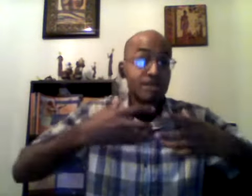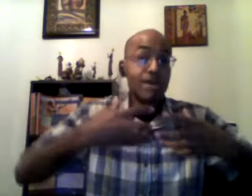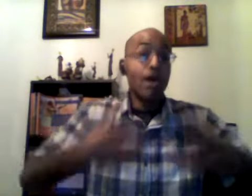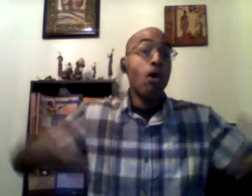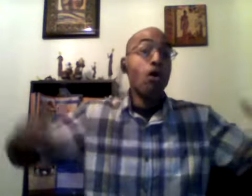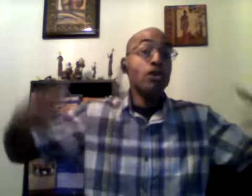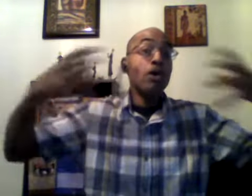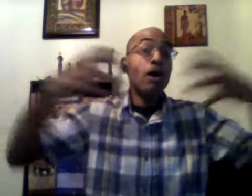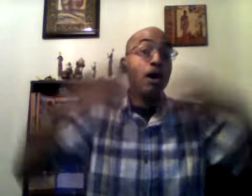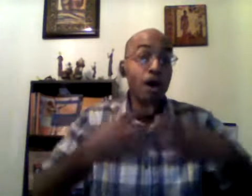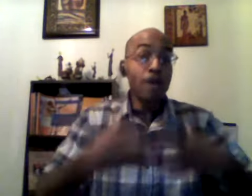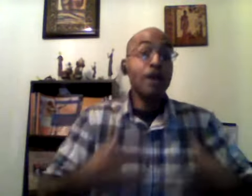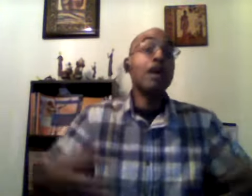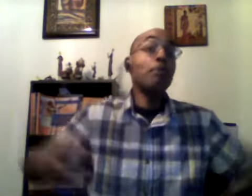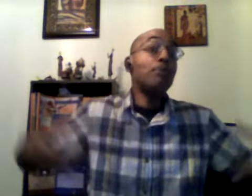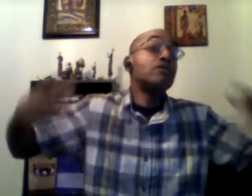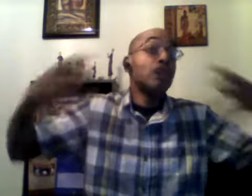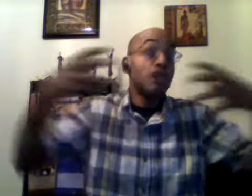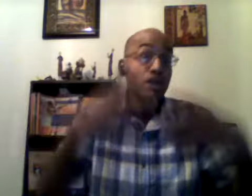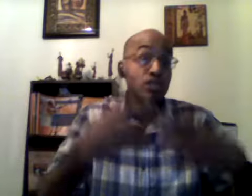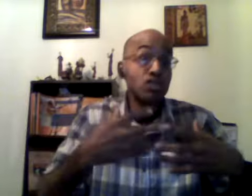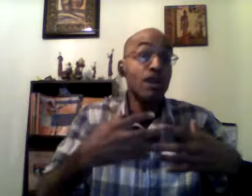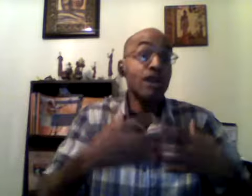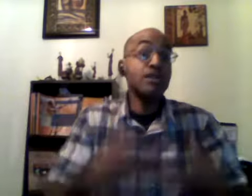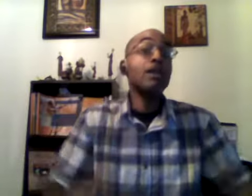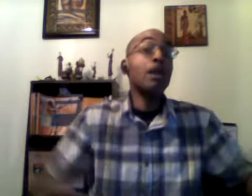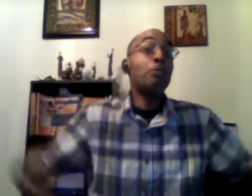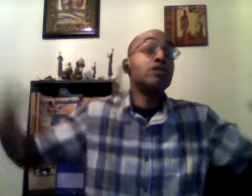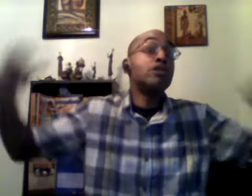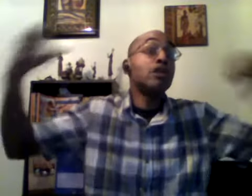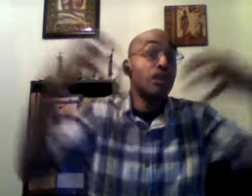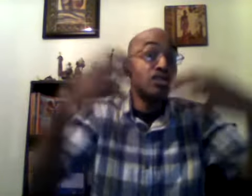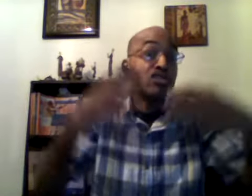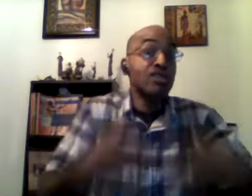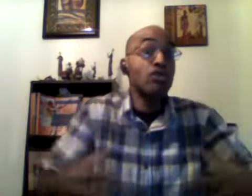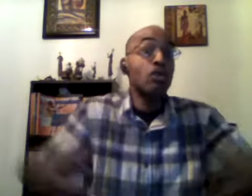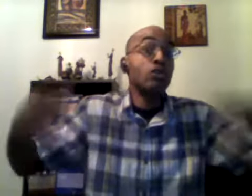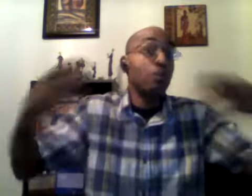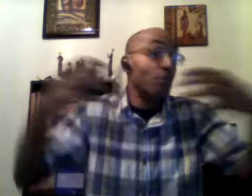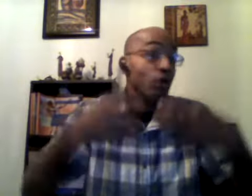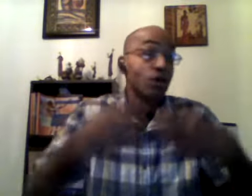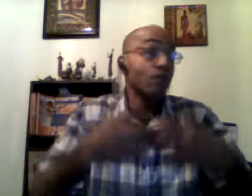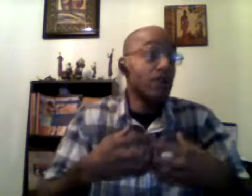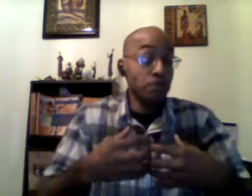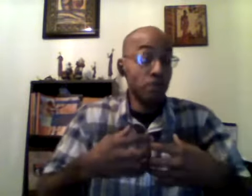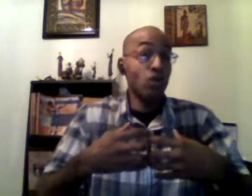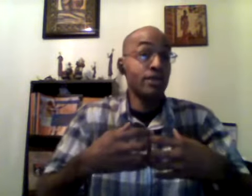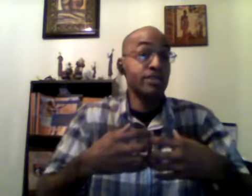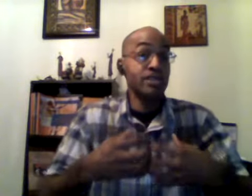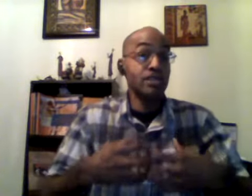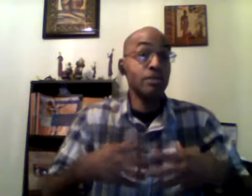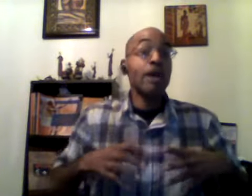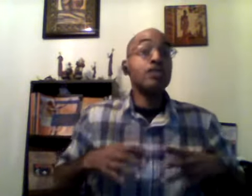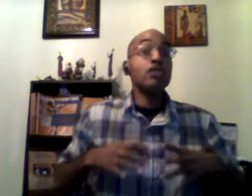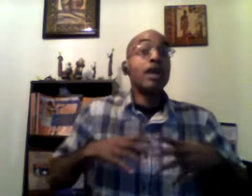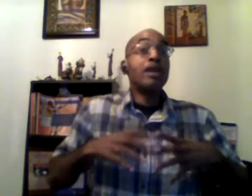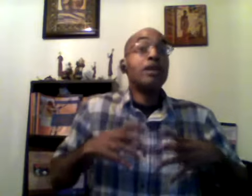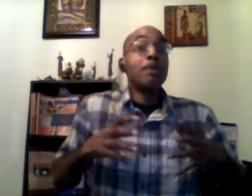on your heart that puts the good stress that puts the good stress on your on your respiratory system so they can be